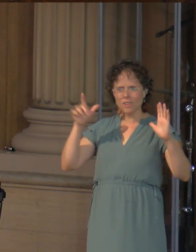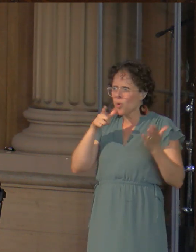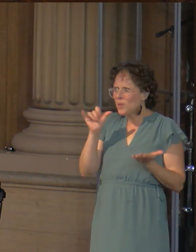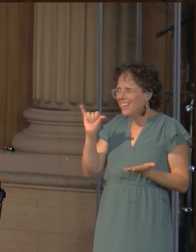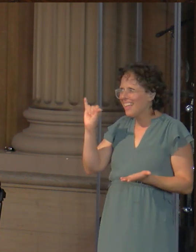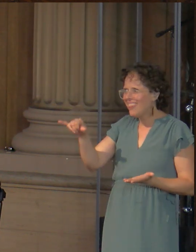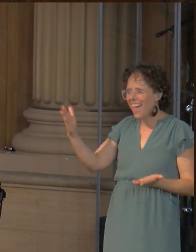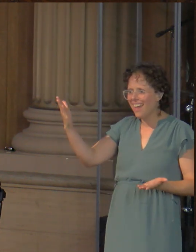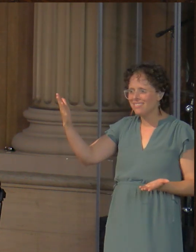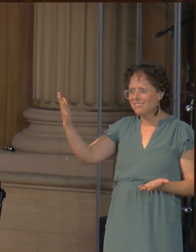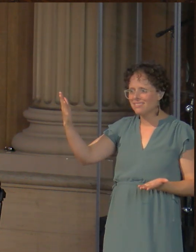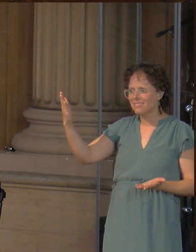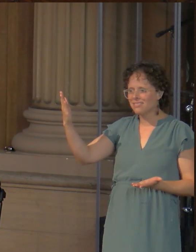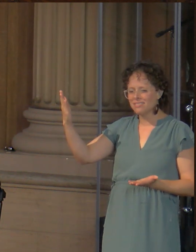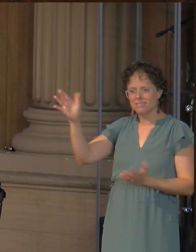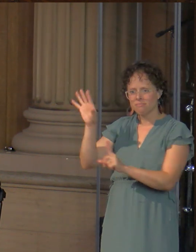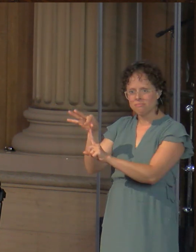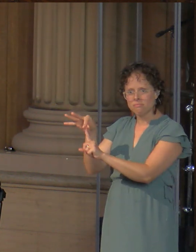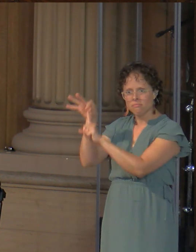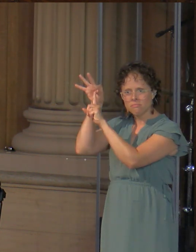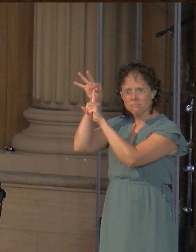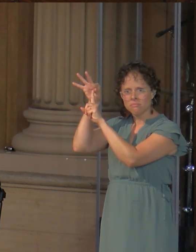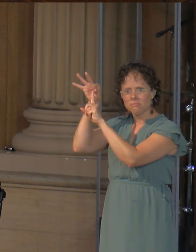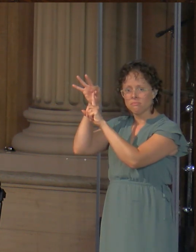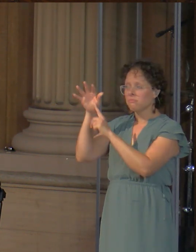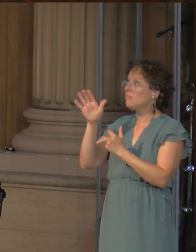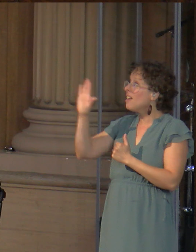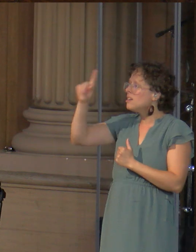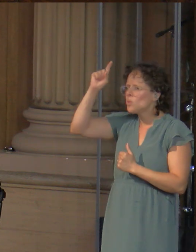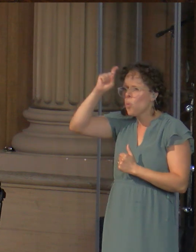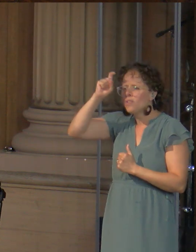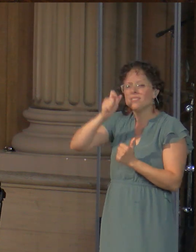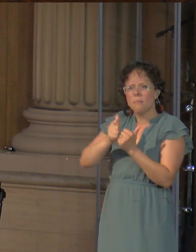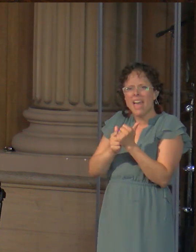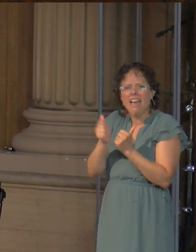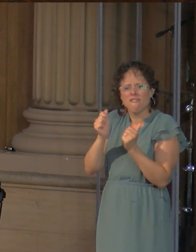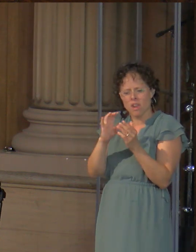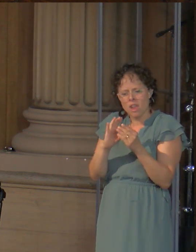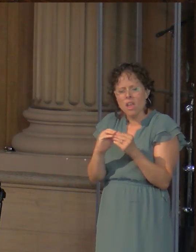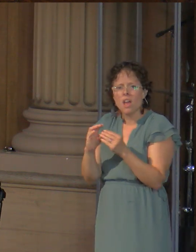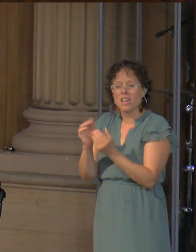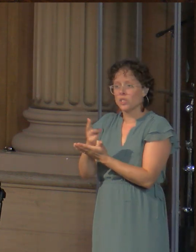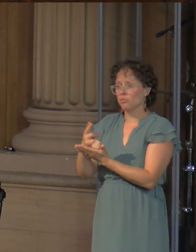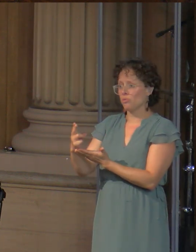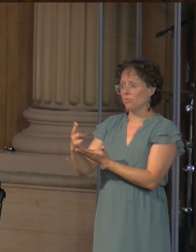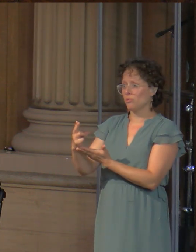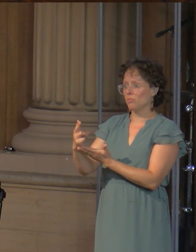He's perfectly wise where every word that he speaks is true and he only speaks the things that the Father gives him to speak.